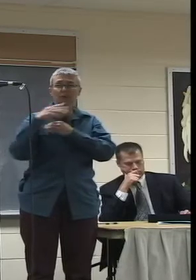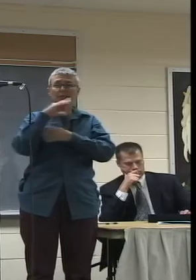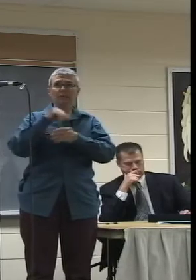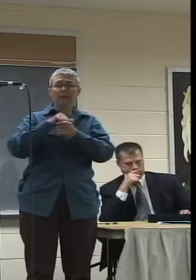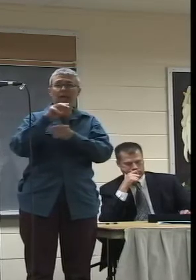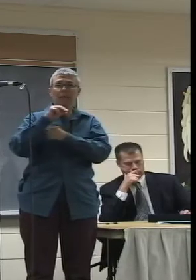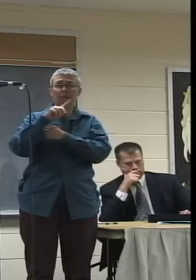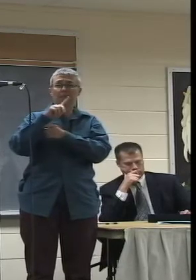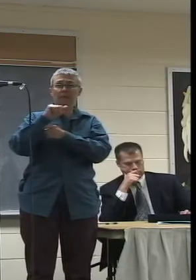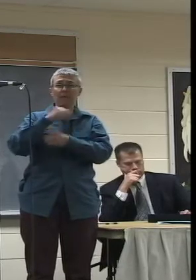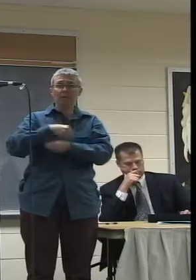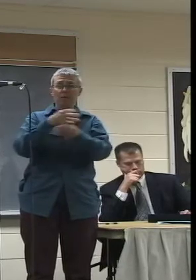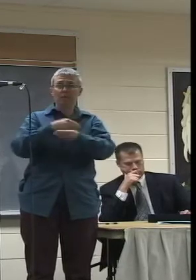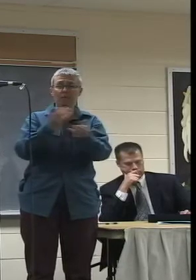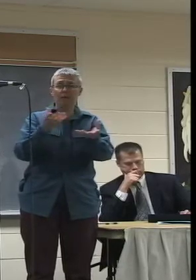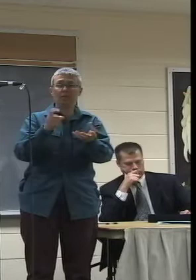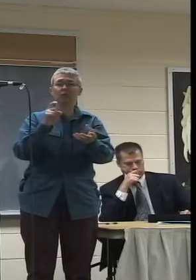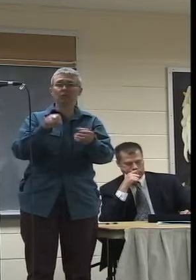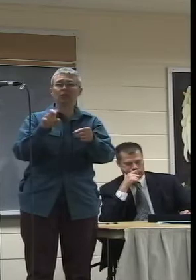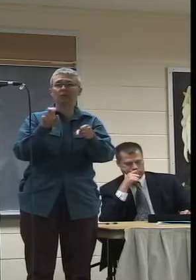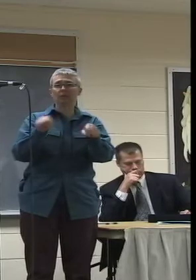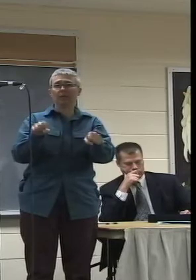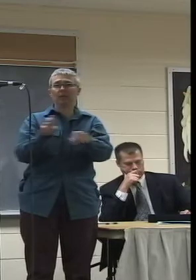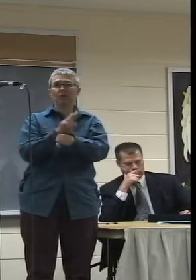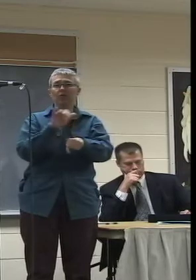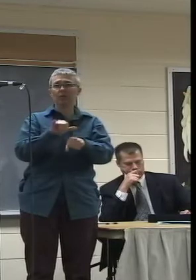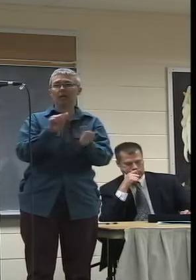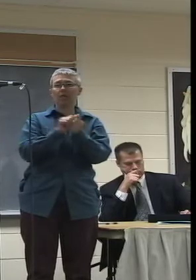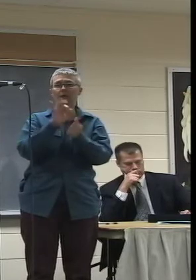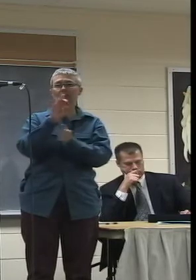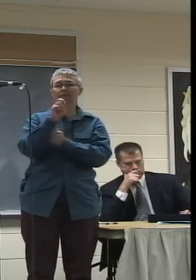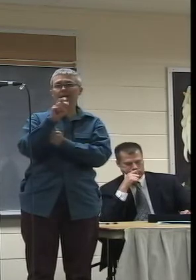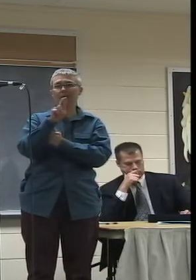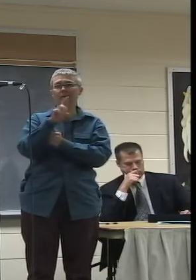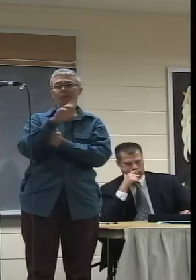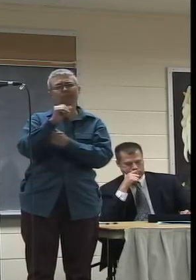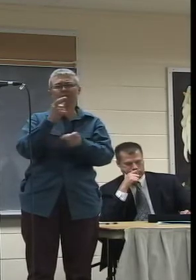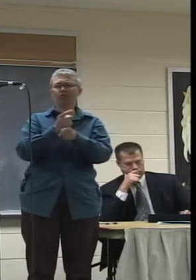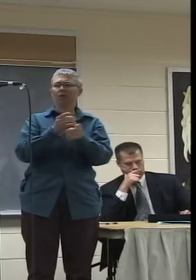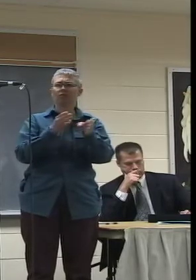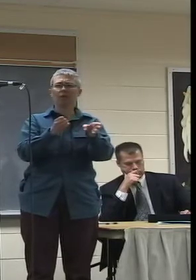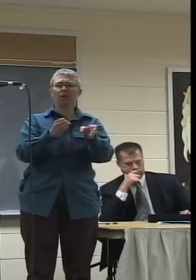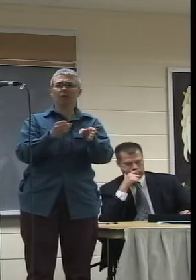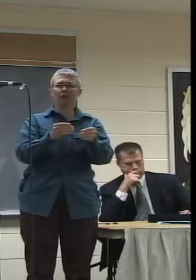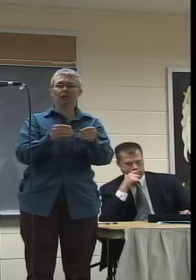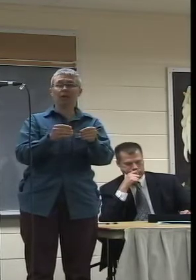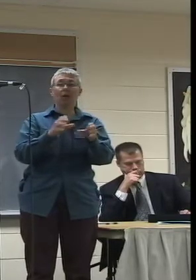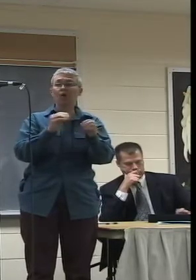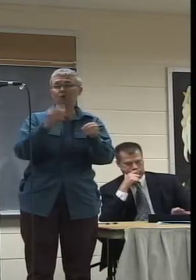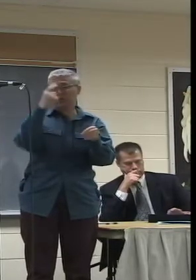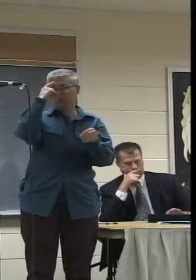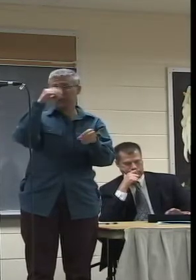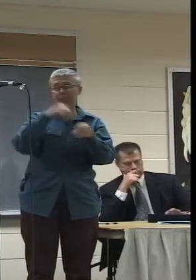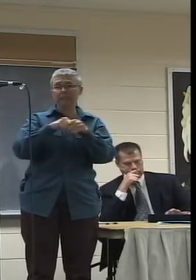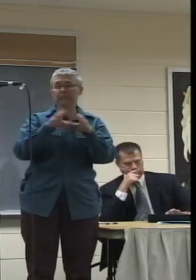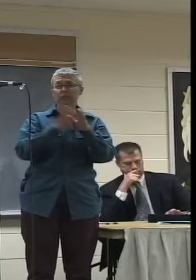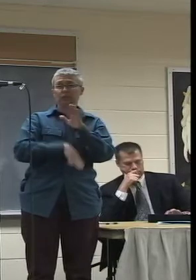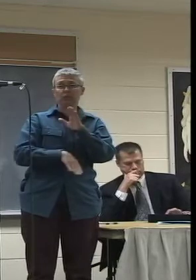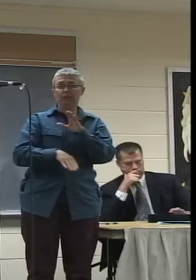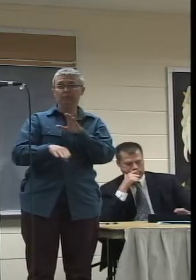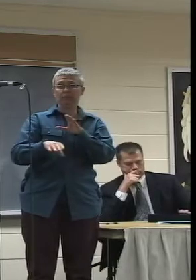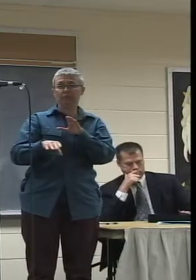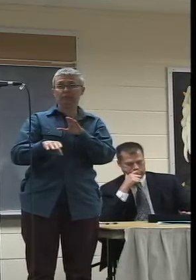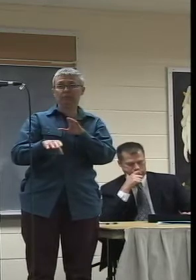provides for us with fiber optics and do that the right way. There's no sense in being cheap. We should do this the right way the first time.